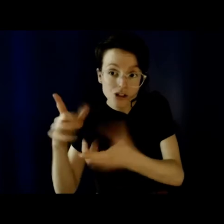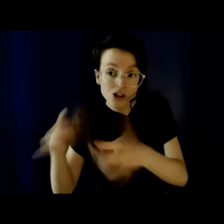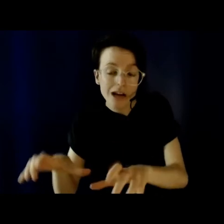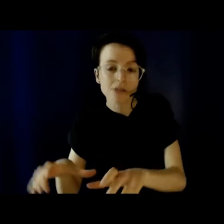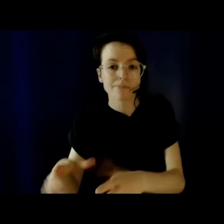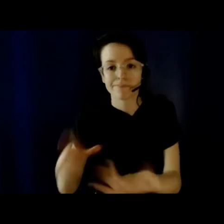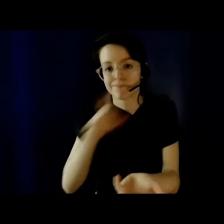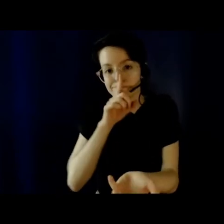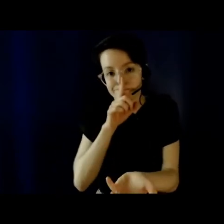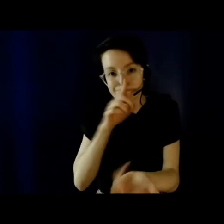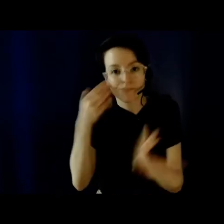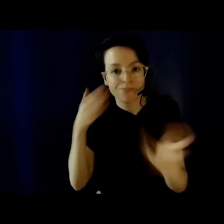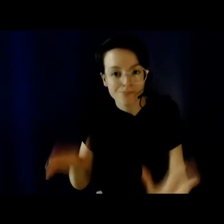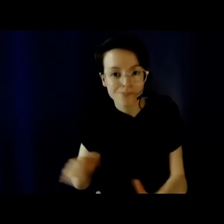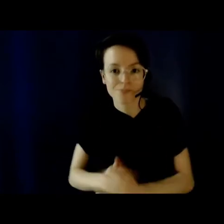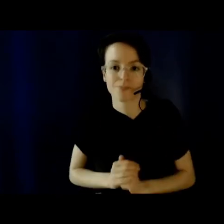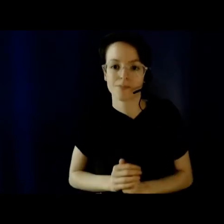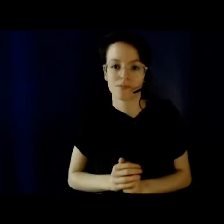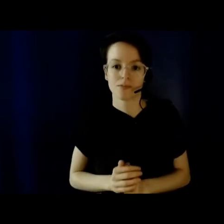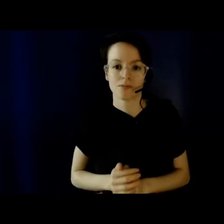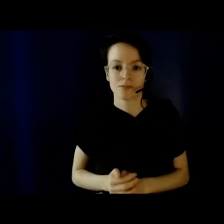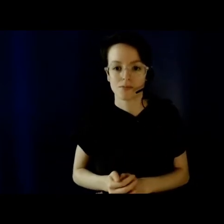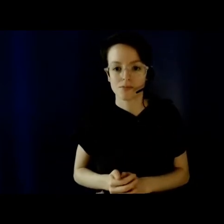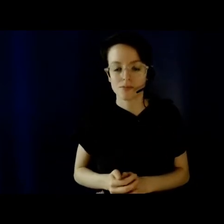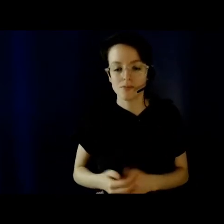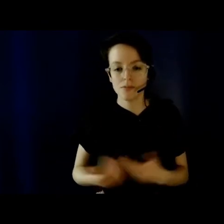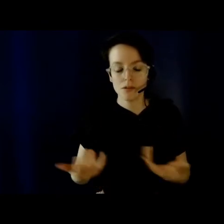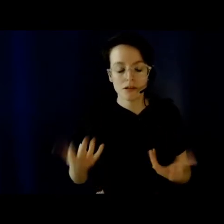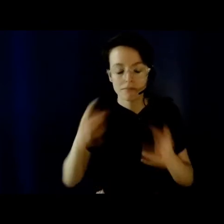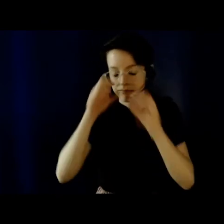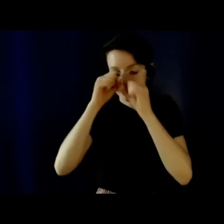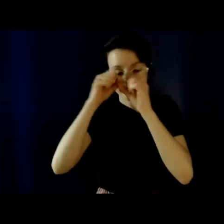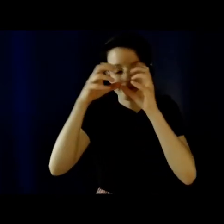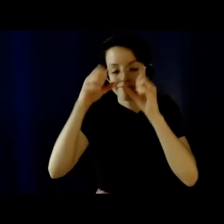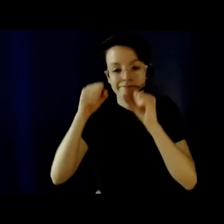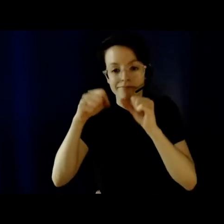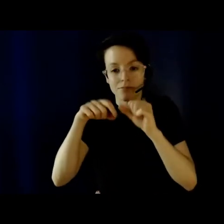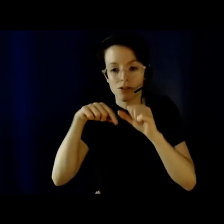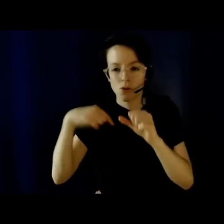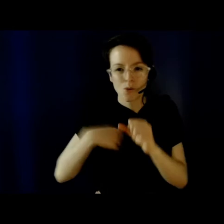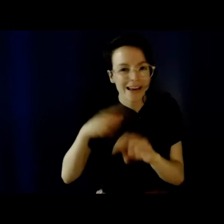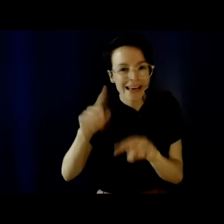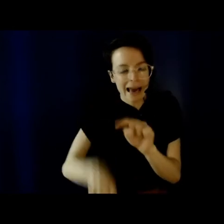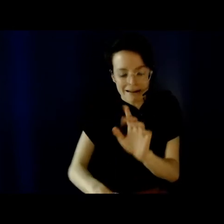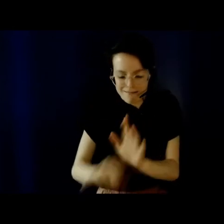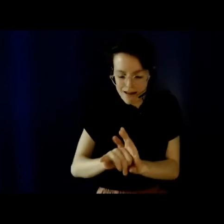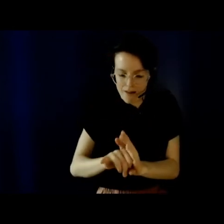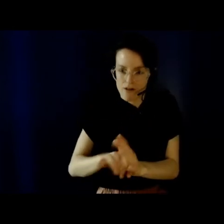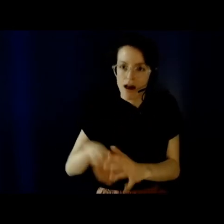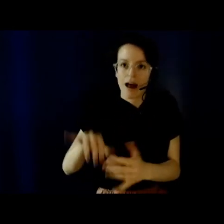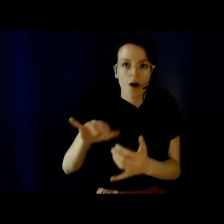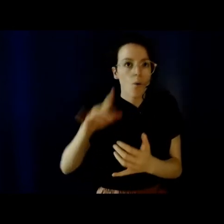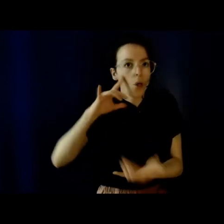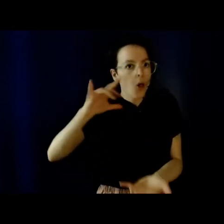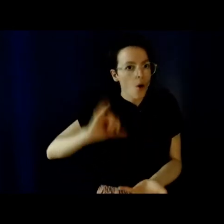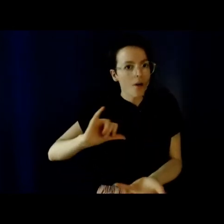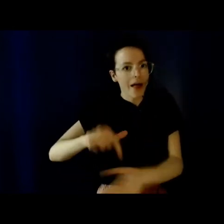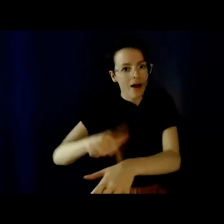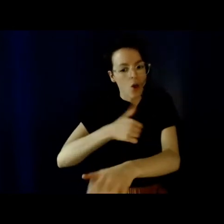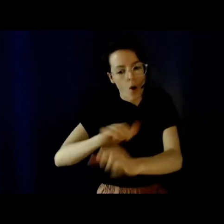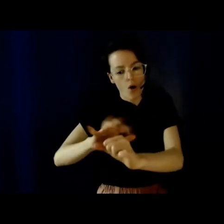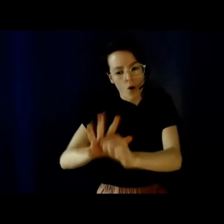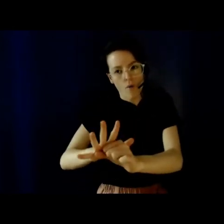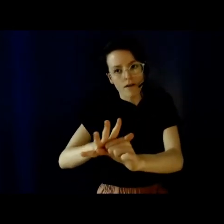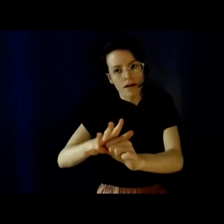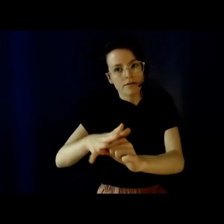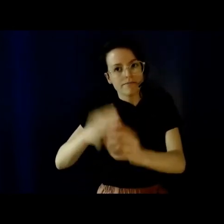years from now. So it's bewildering under these circumstances to talk about a return to normal. And it's